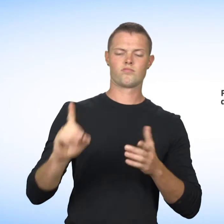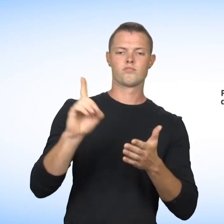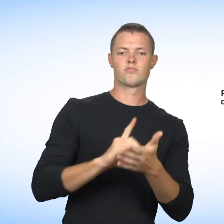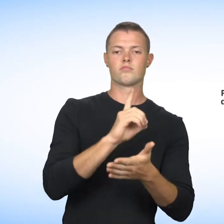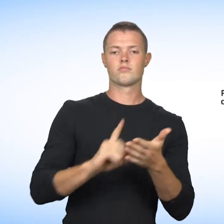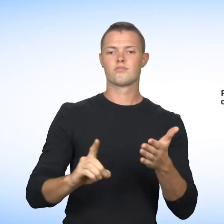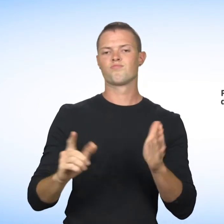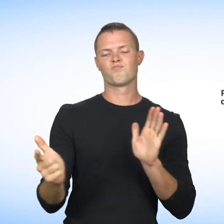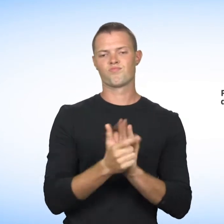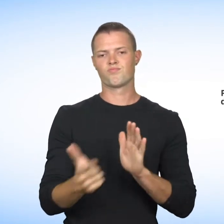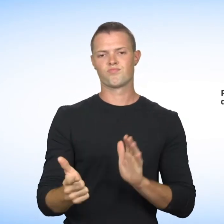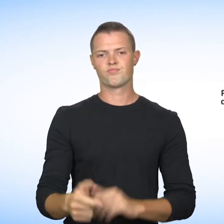because of your civil status.